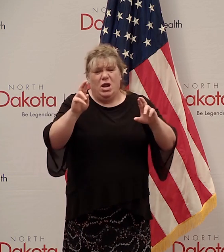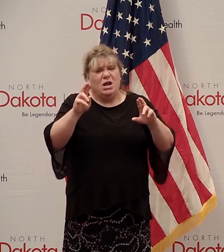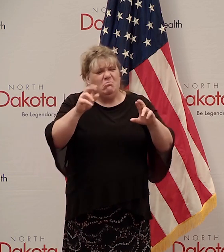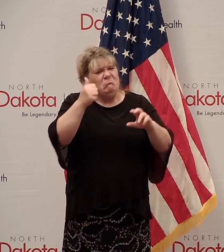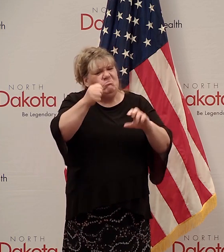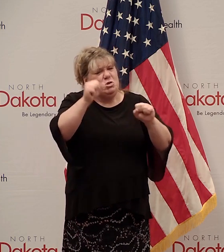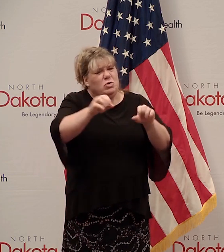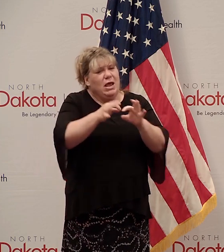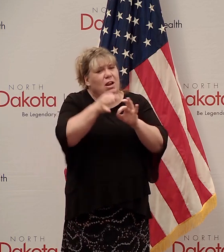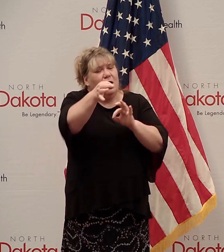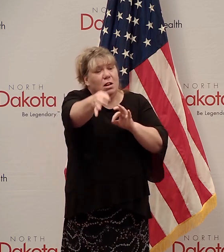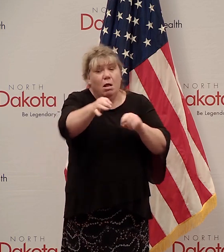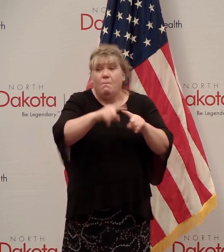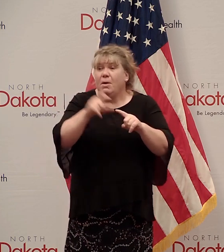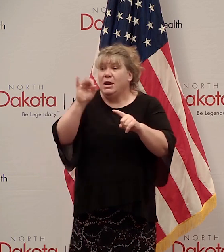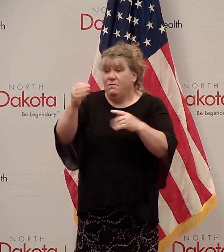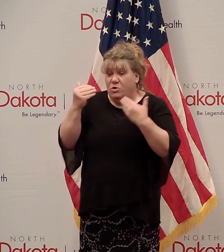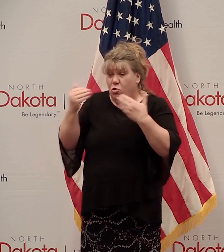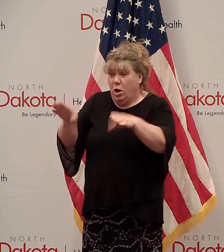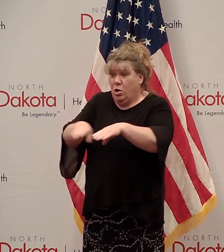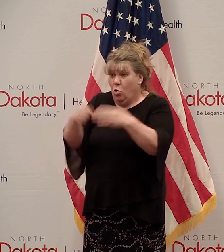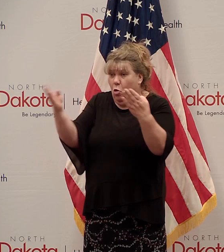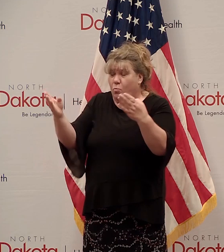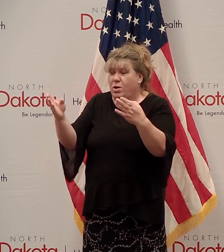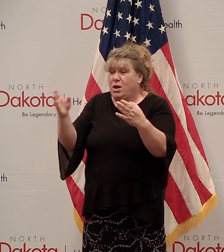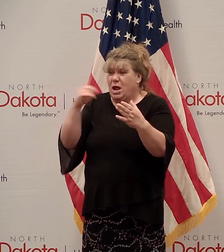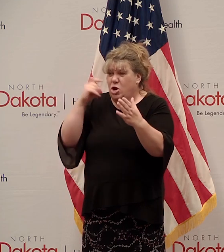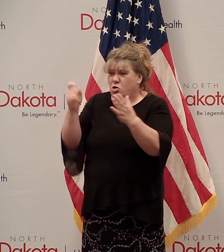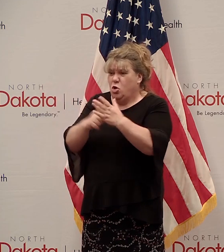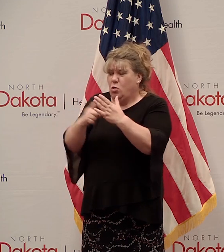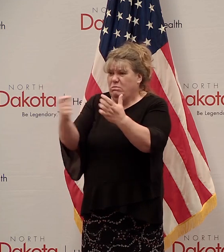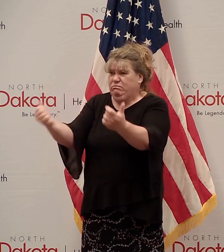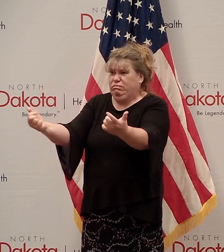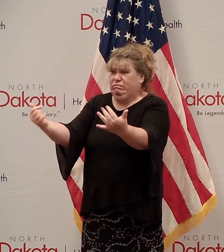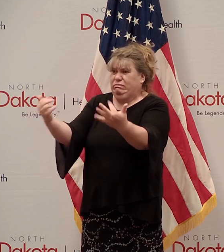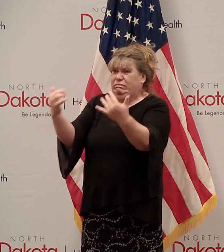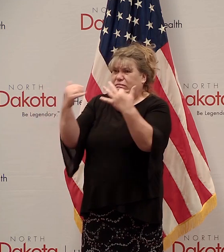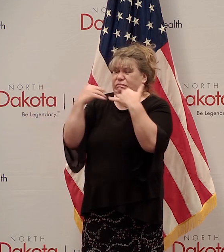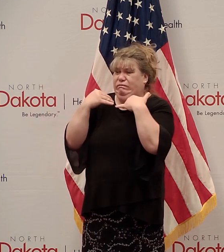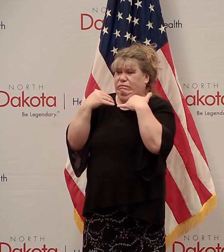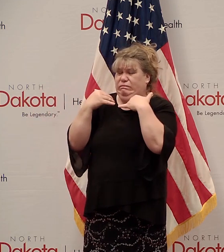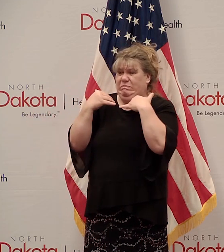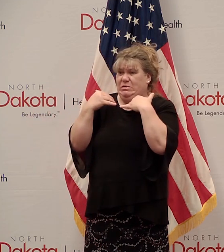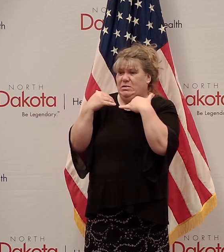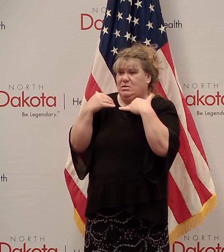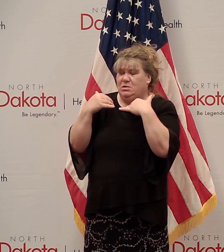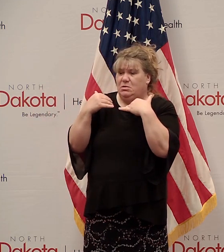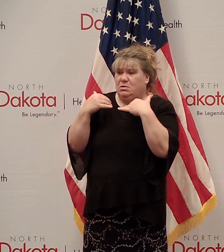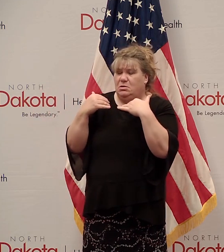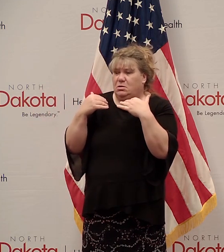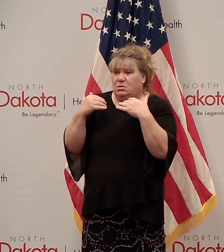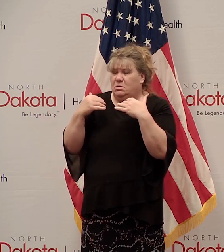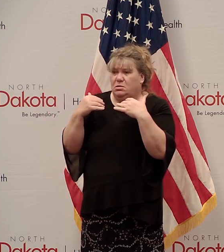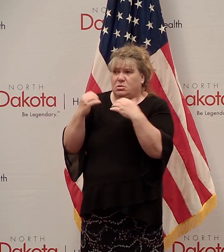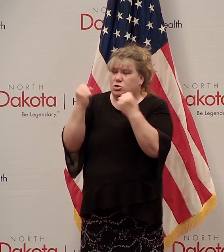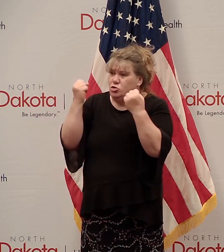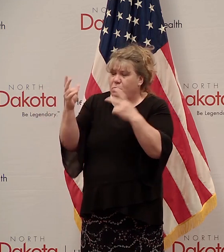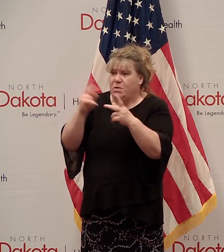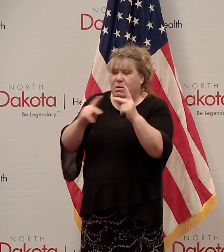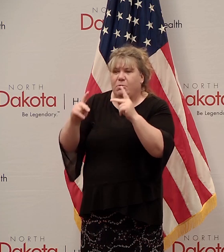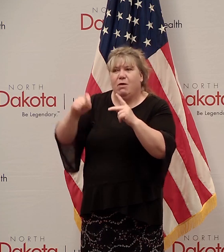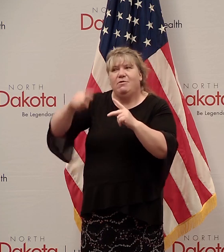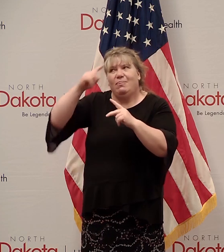and you find you've got a crowd that is exceeding the guidelines, then probably need to think about,